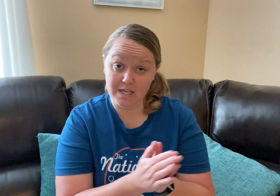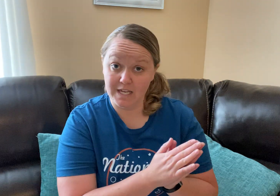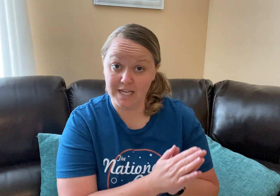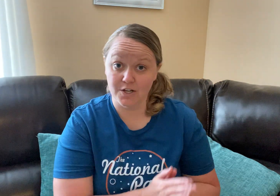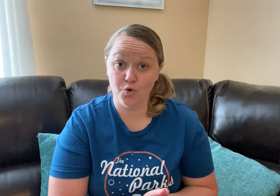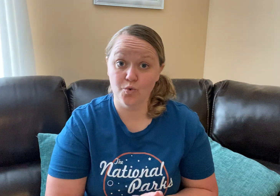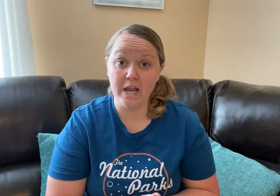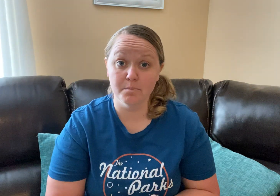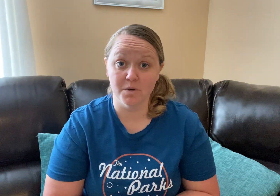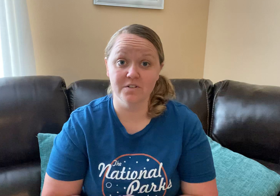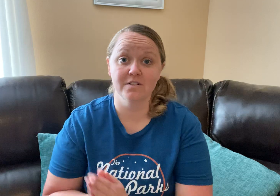Incredible.